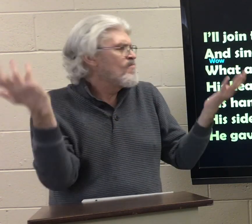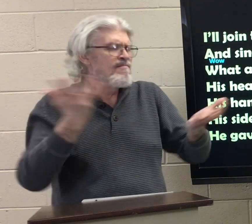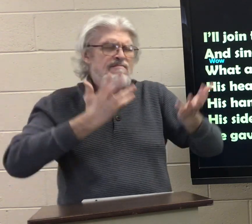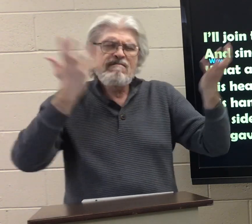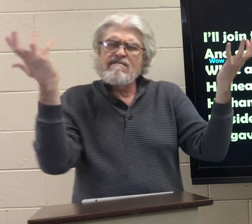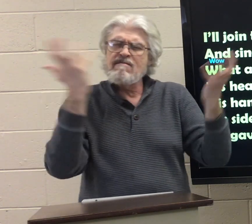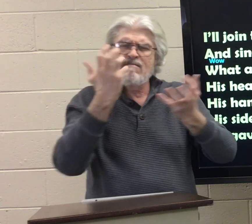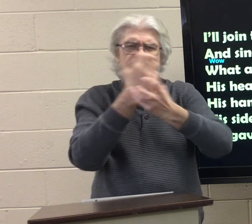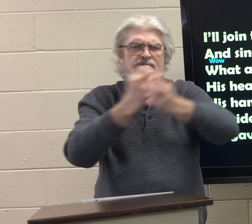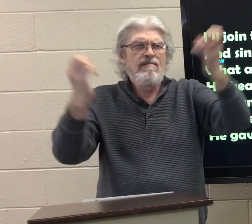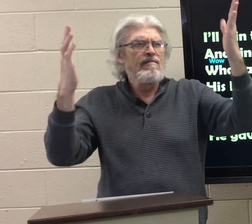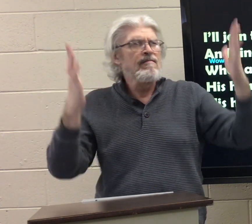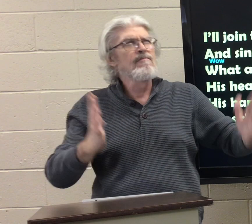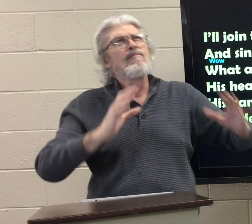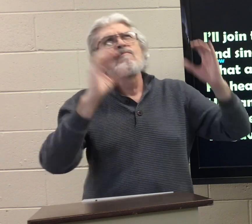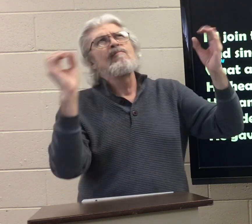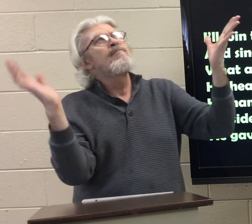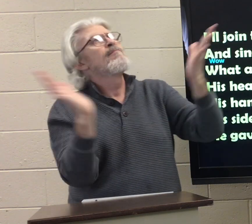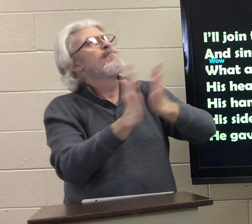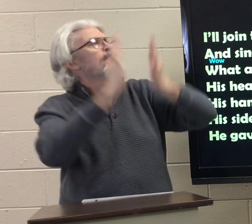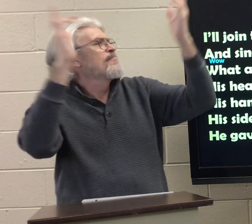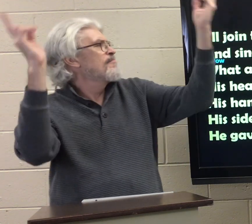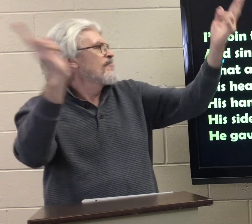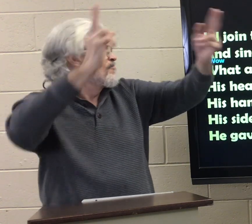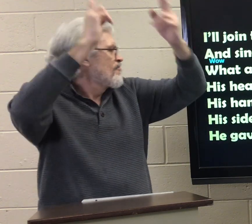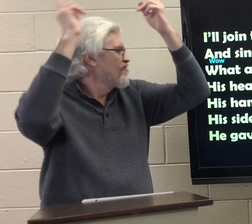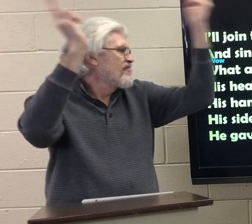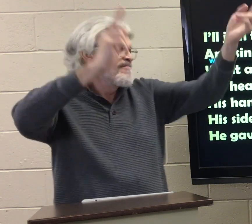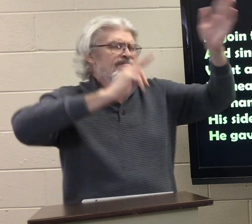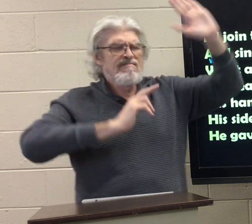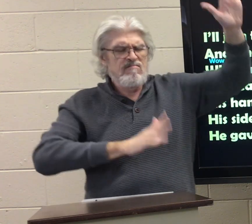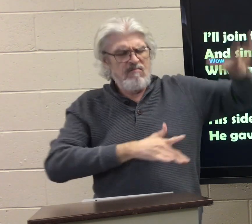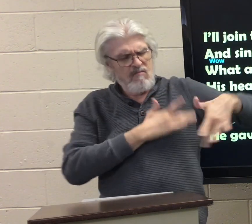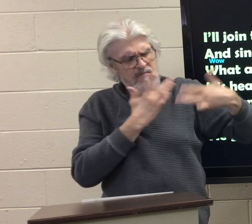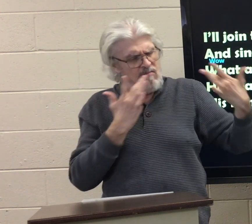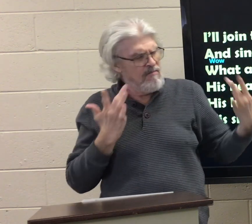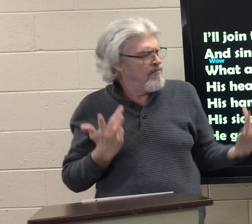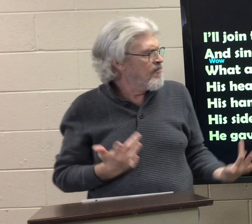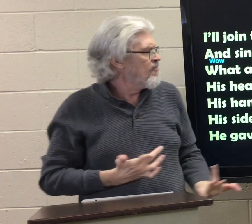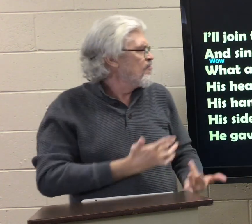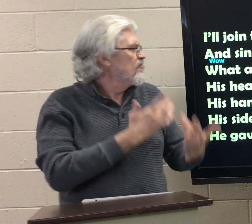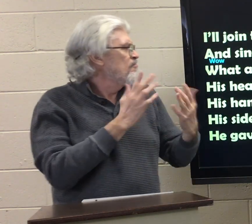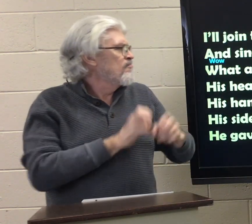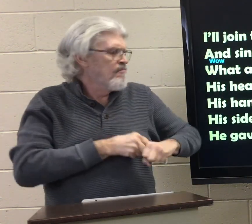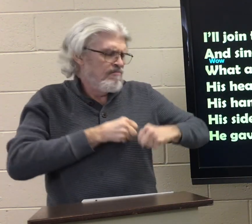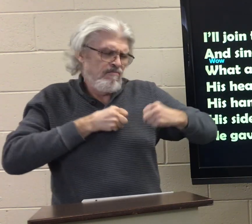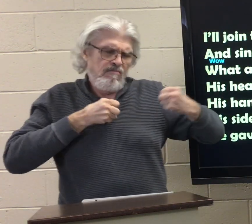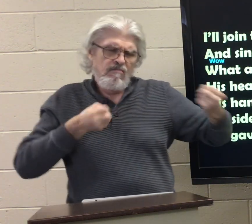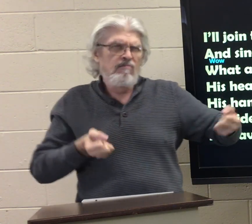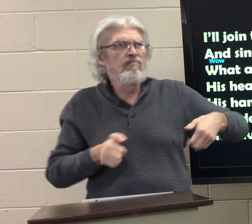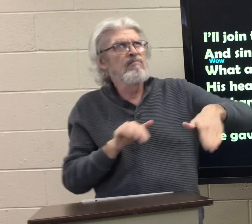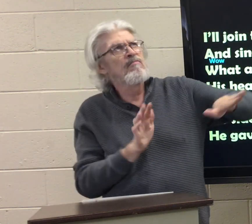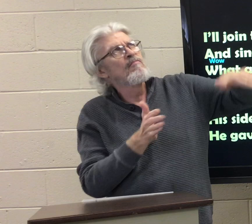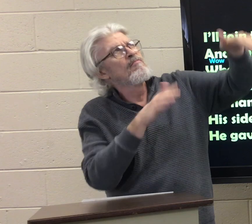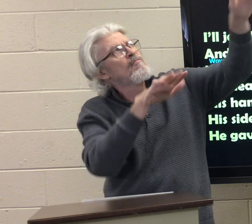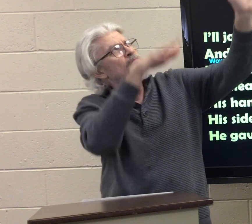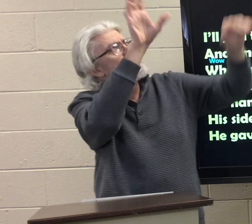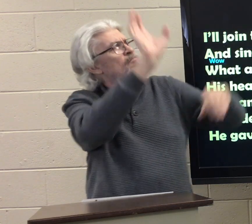What a Savior! Oh, hallelujah! His heart was broken on Calvary.